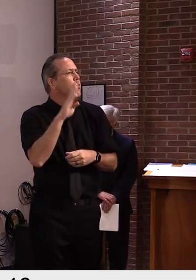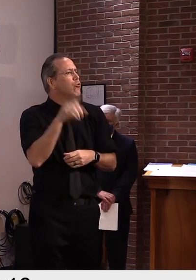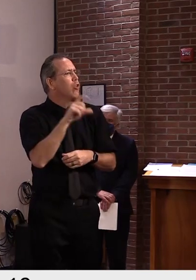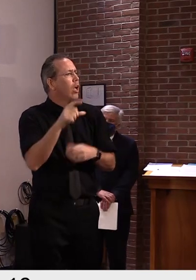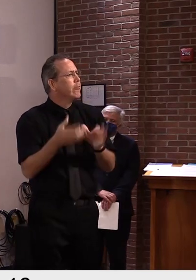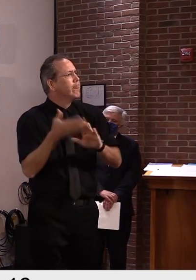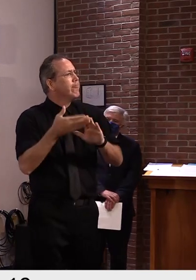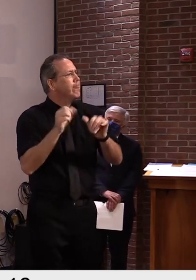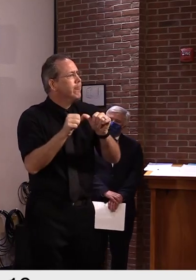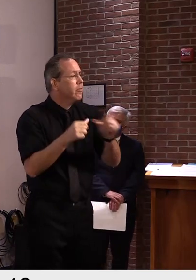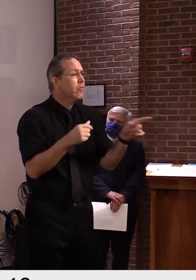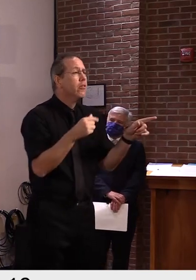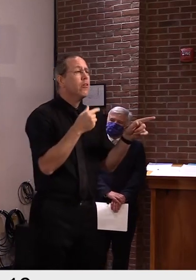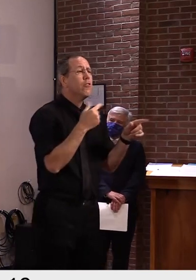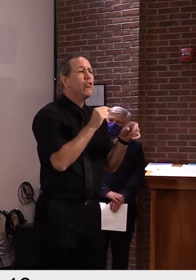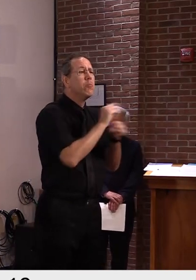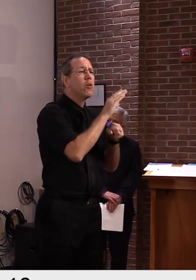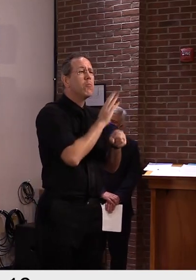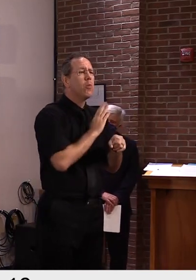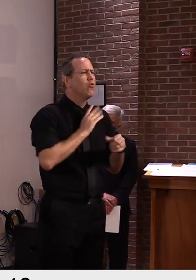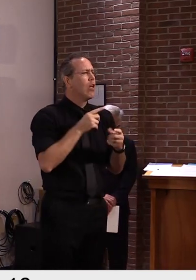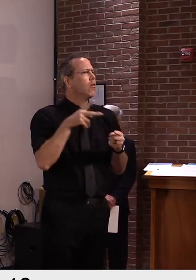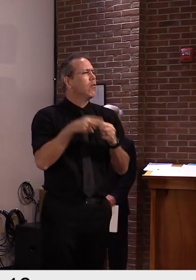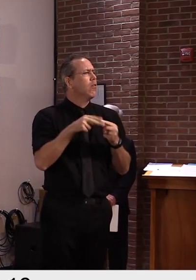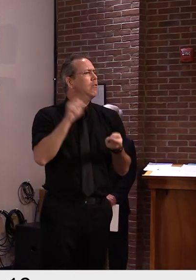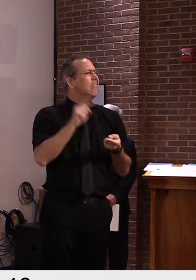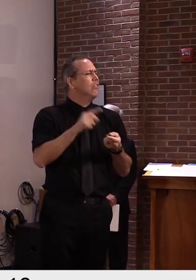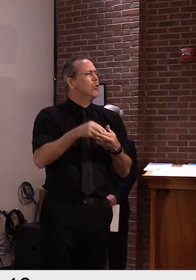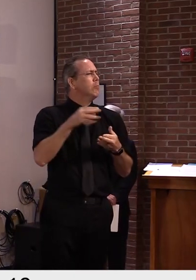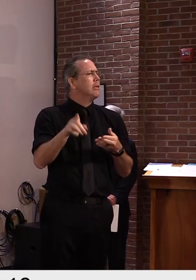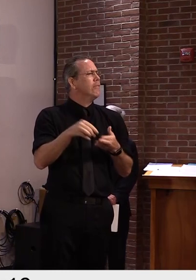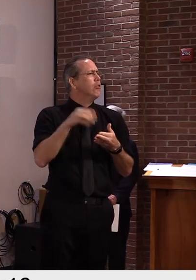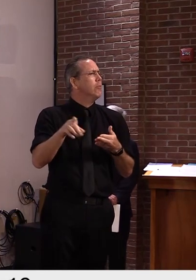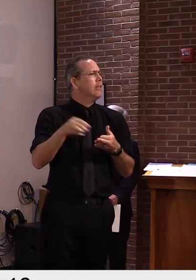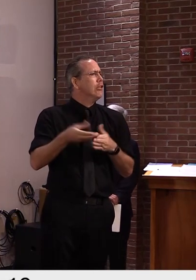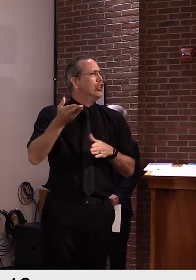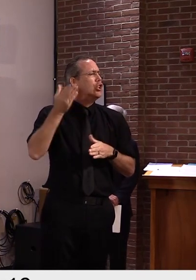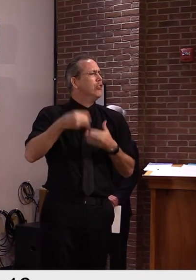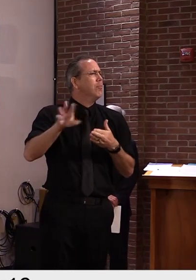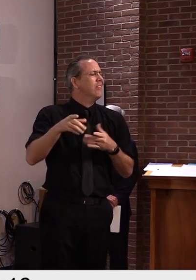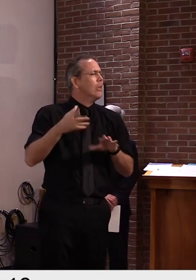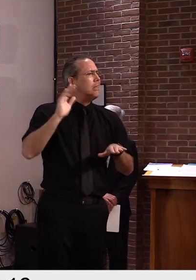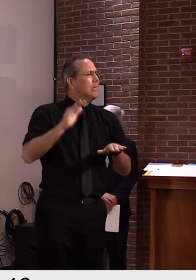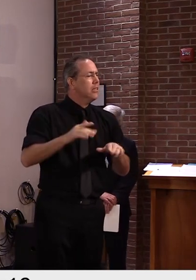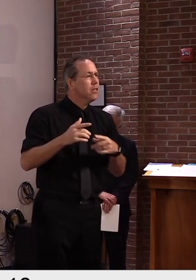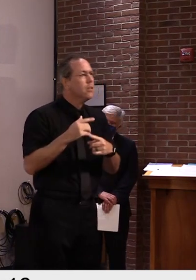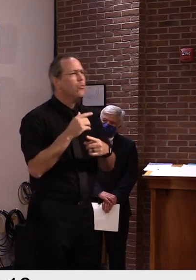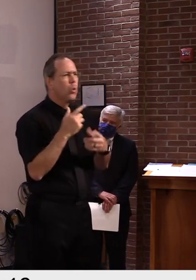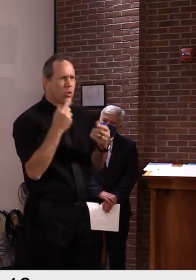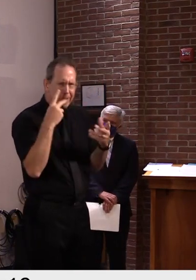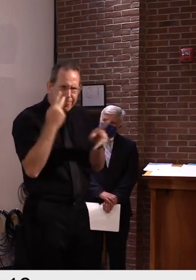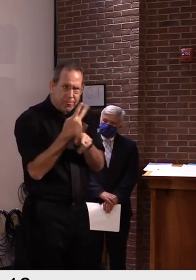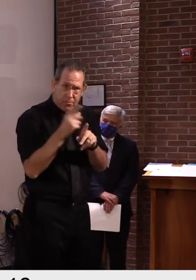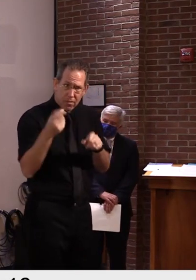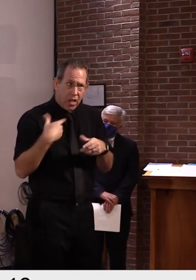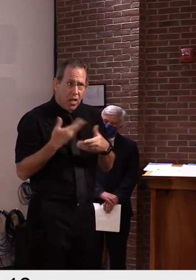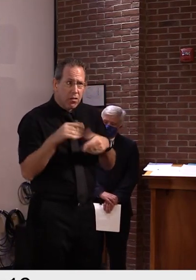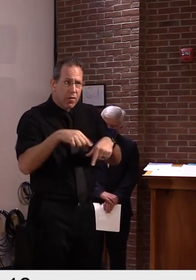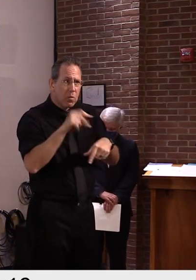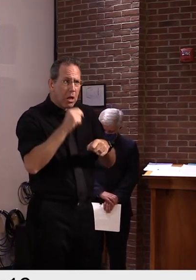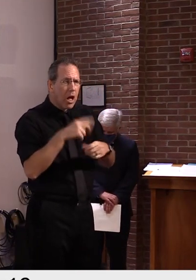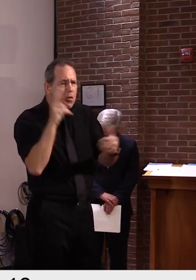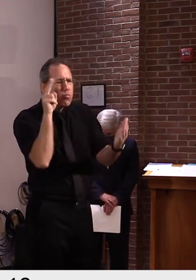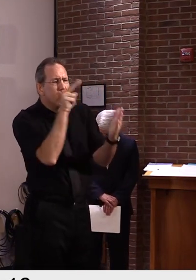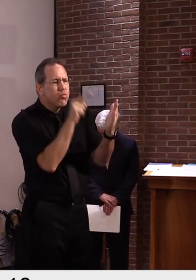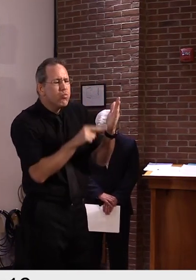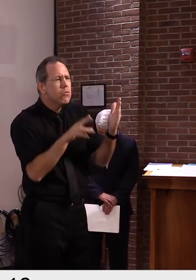timely as well as the Green Mountain Care Board is set to deliver the rates for Blue Cross and MVP today and the hospital budget review is set to begin last next week,